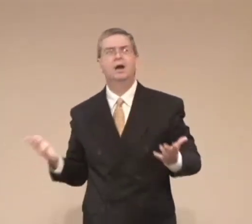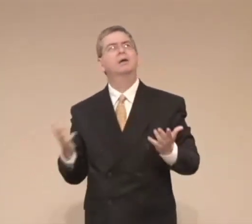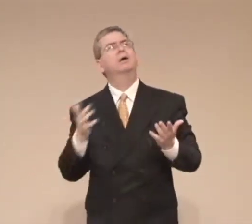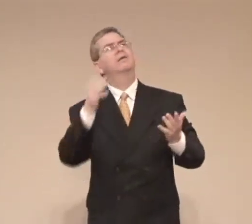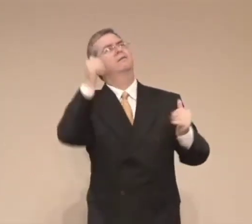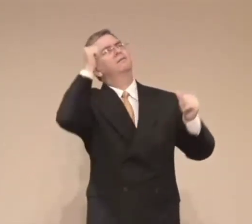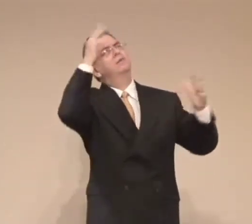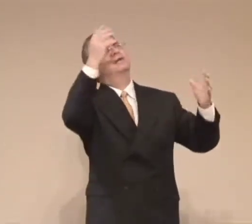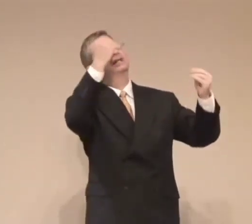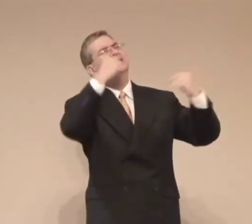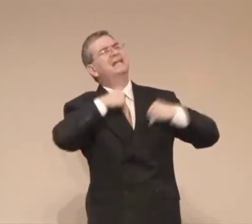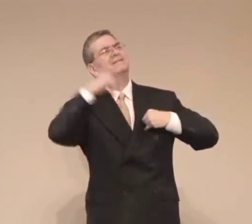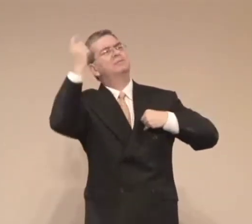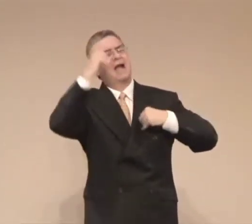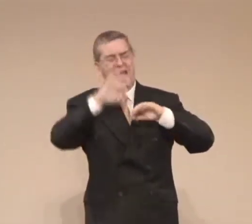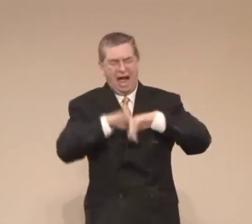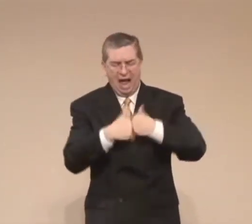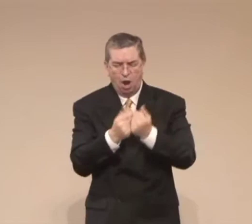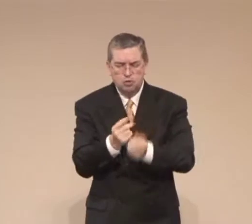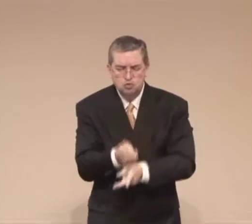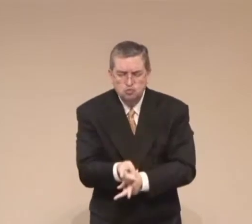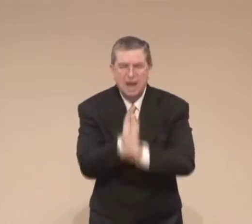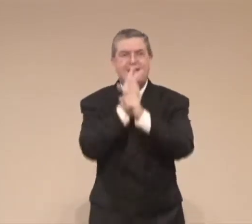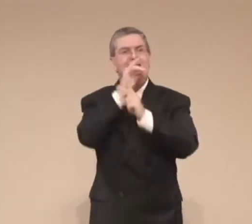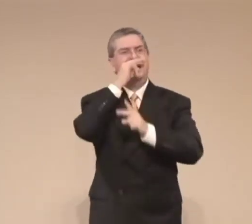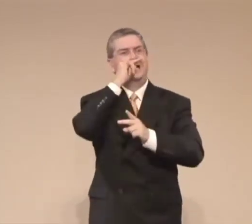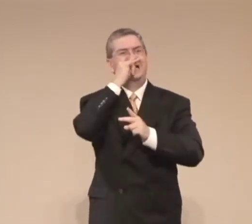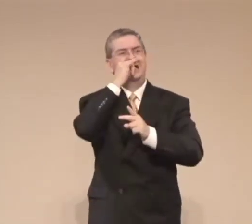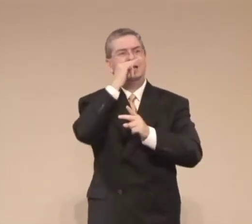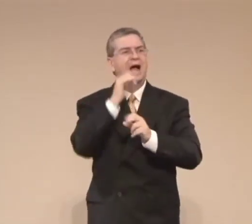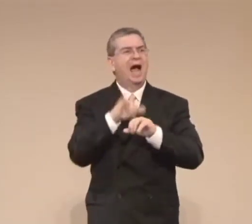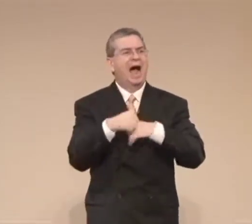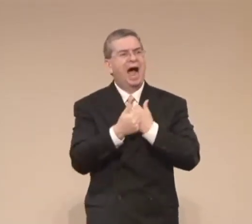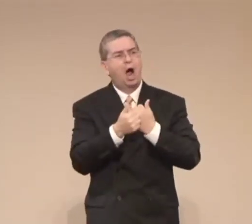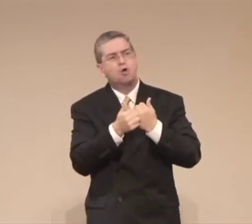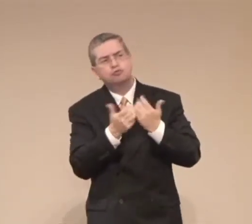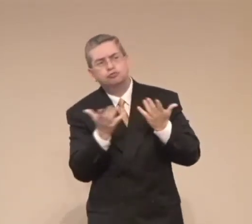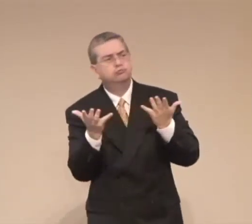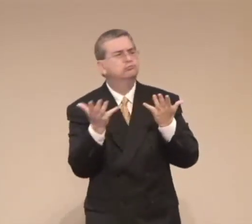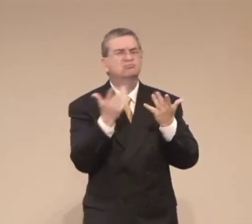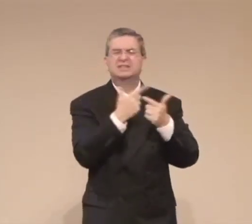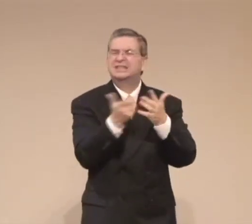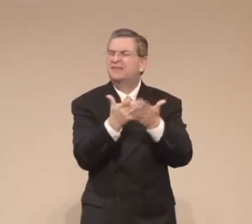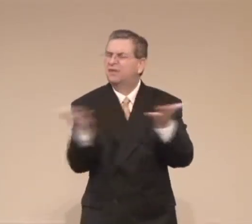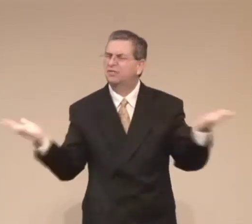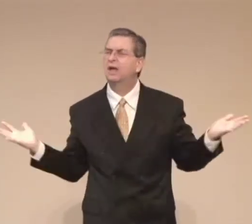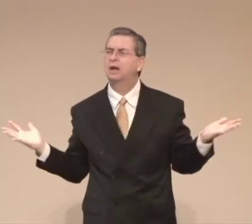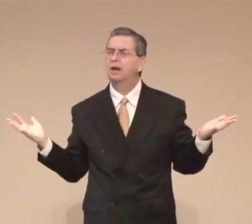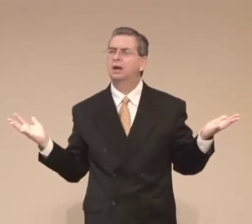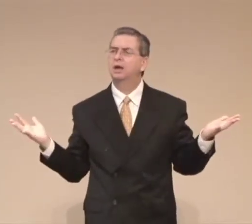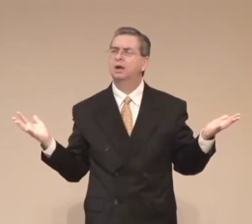We need to do the same thing today. Pray and ask for wisdom. How to take care of our children.